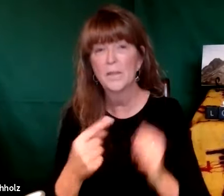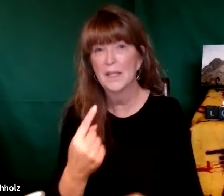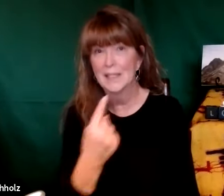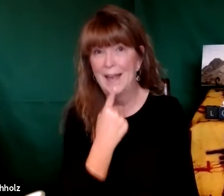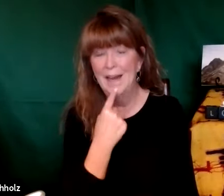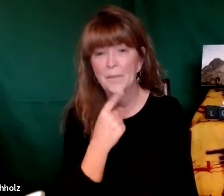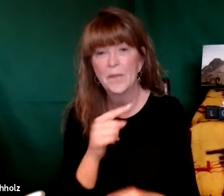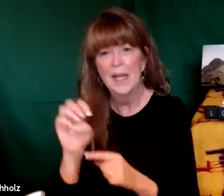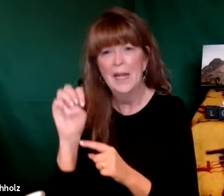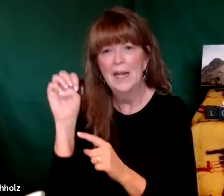this morning